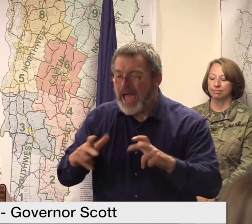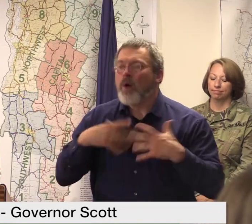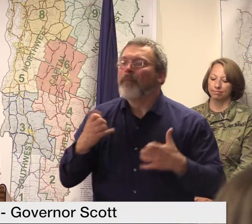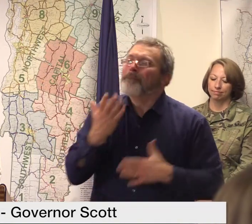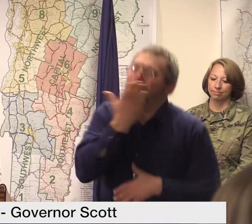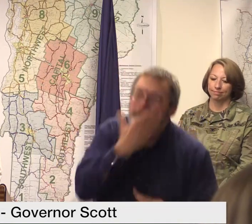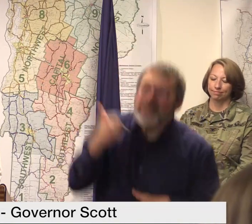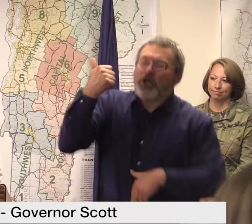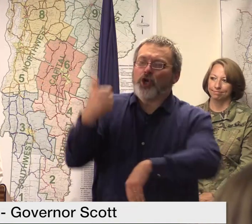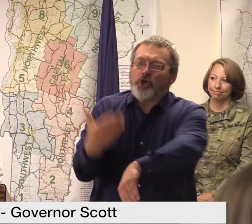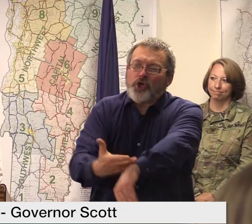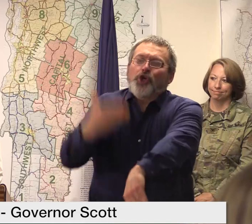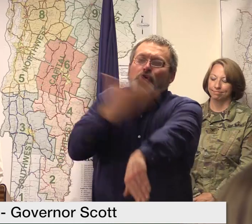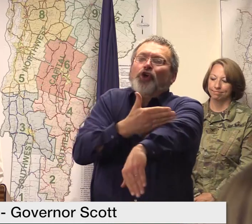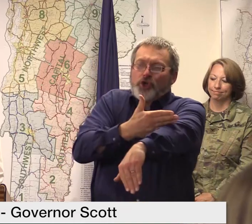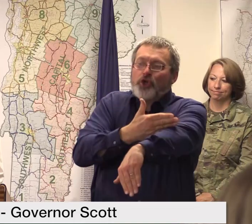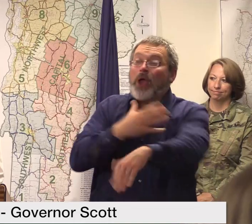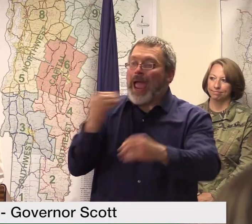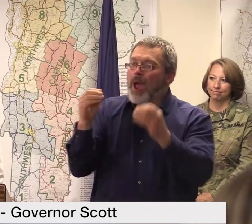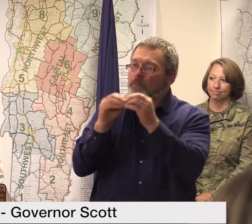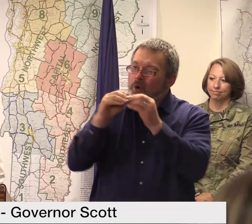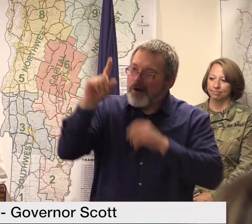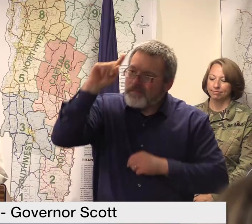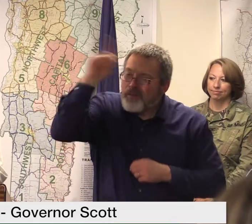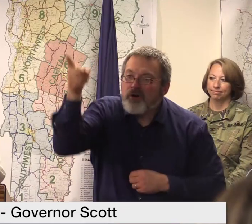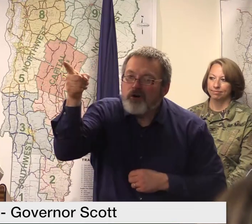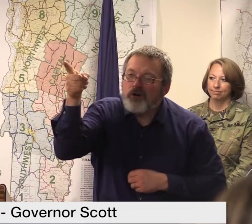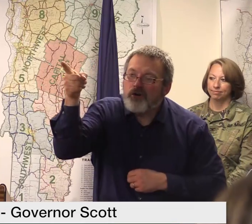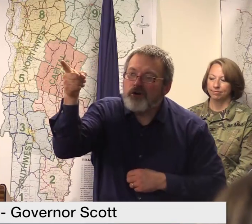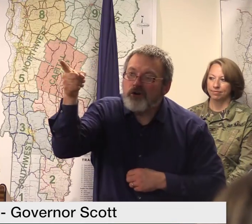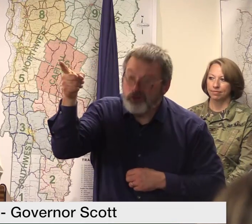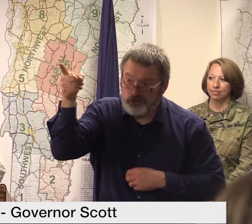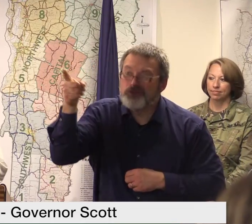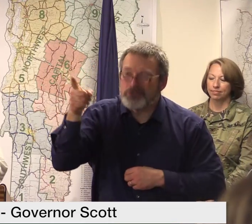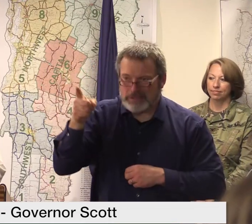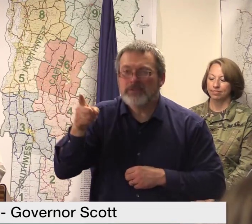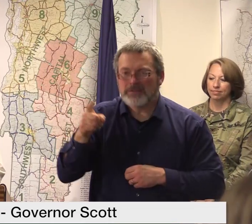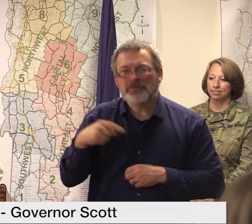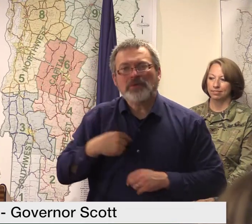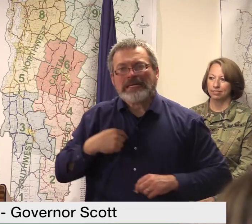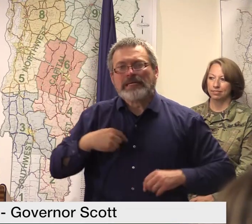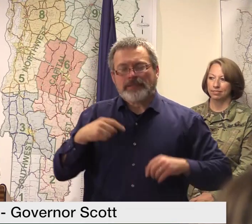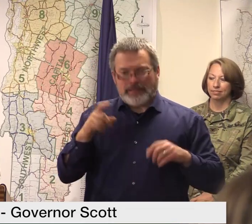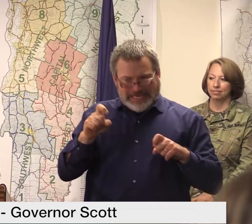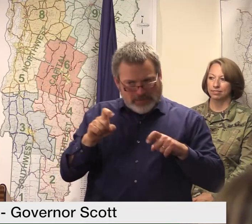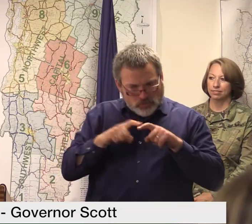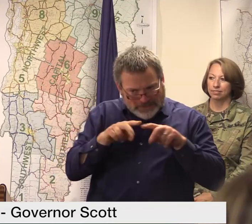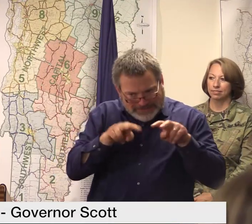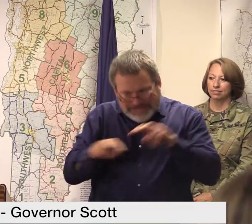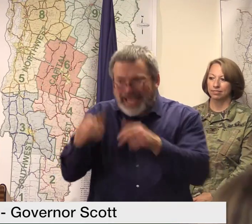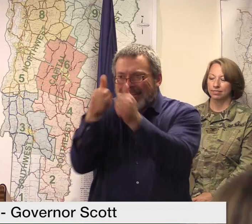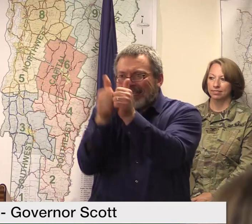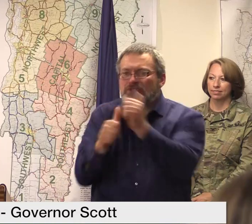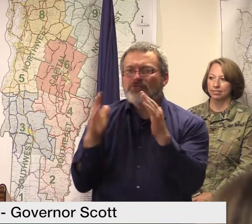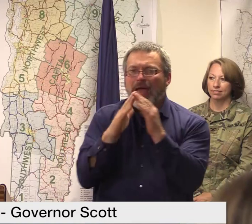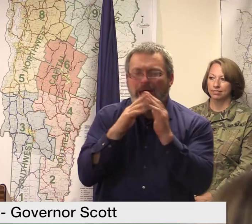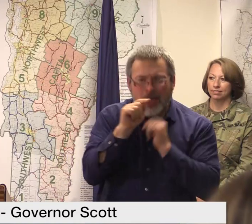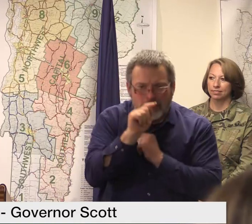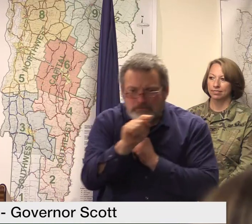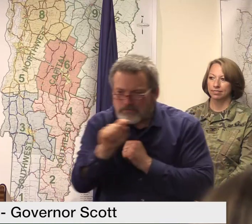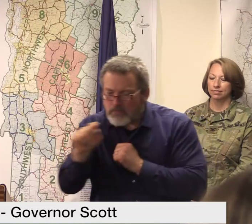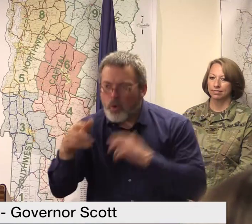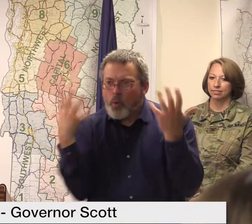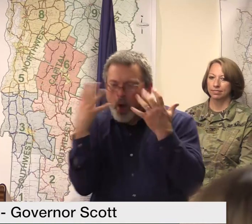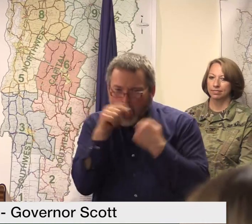and make sure that we're we're you know investing in our downtowns and so forth but doing it in a much different way